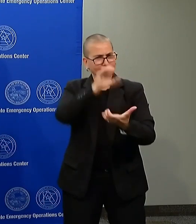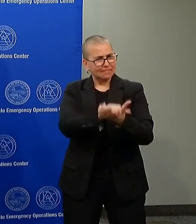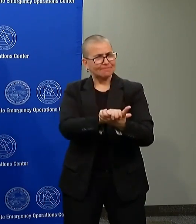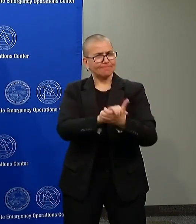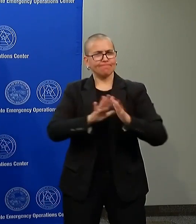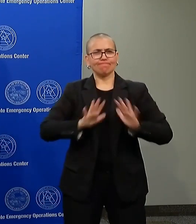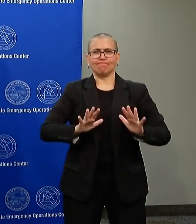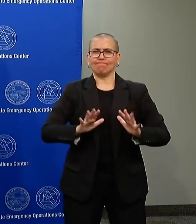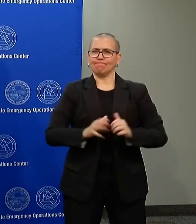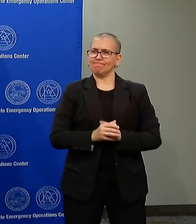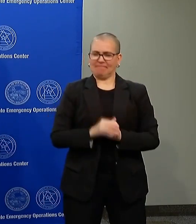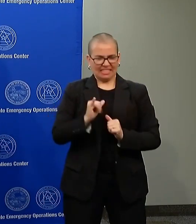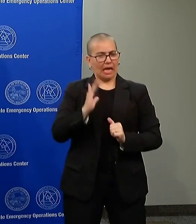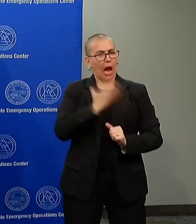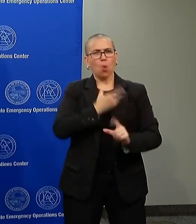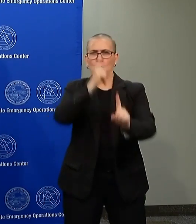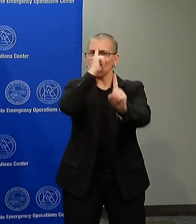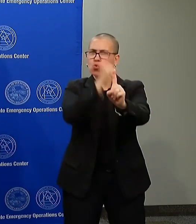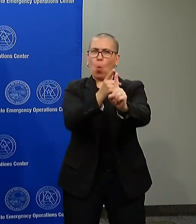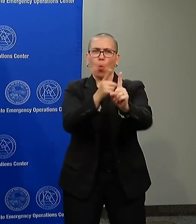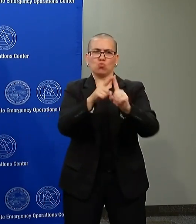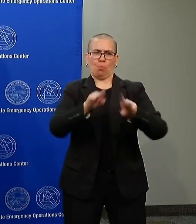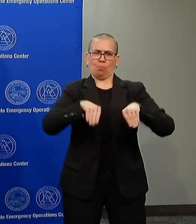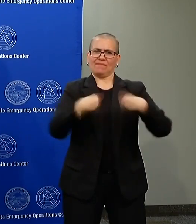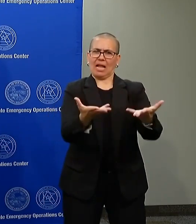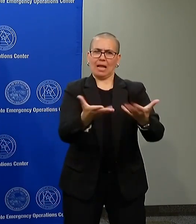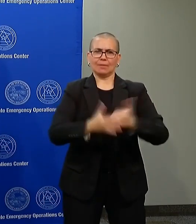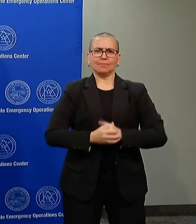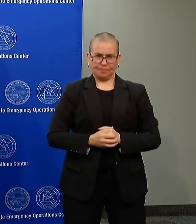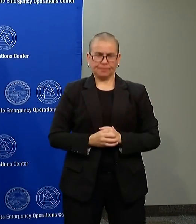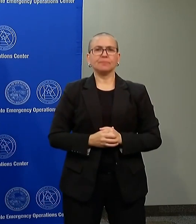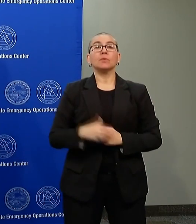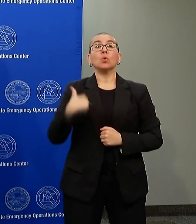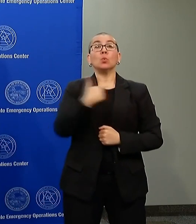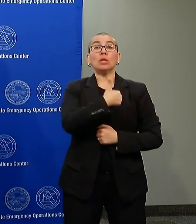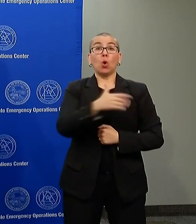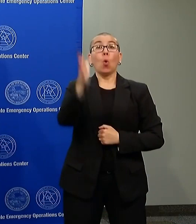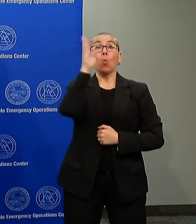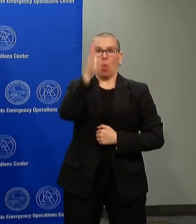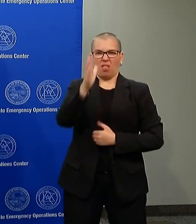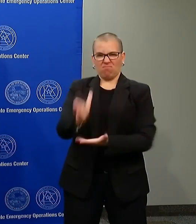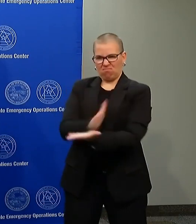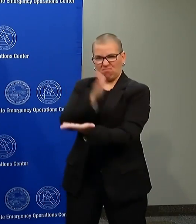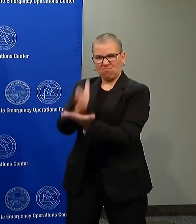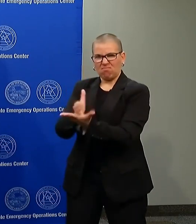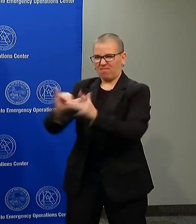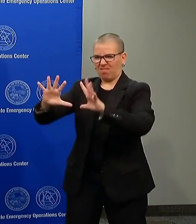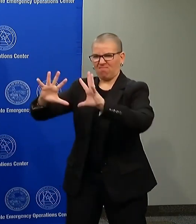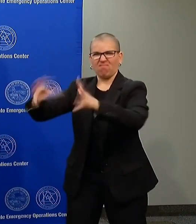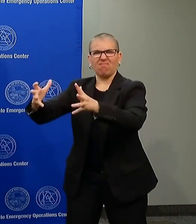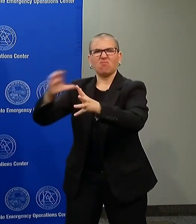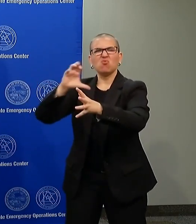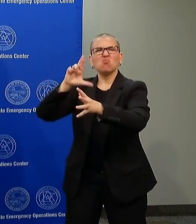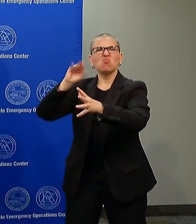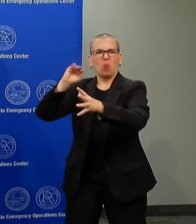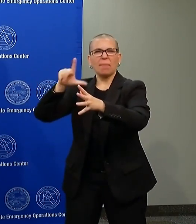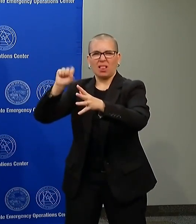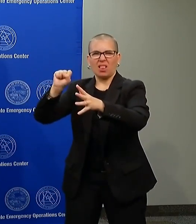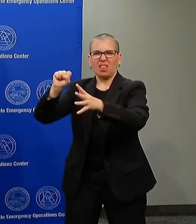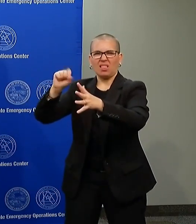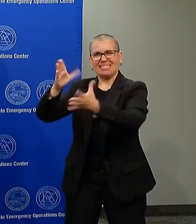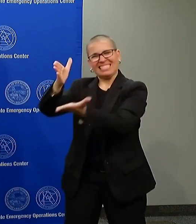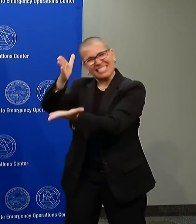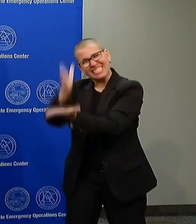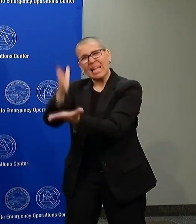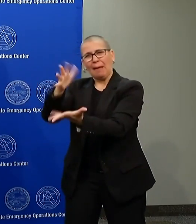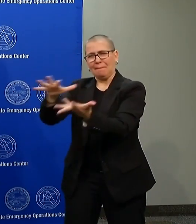with right now to stop the criminal behavior that we have been seeing and to prevent the criminal behavior that